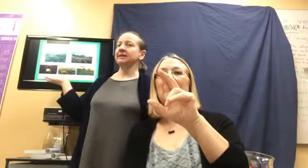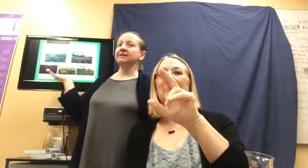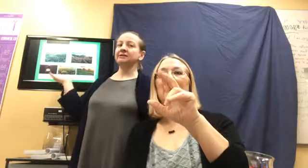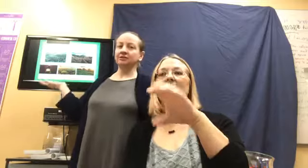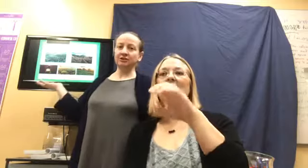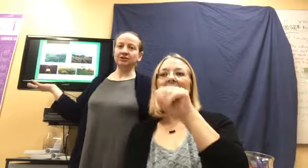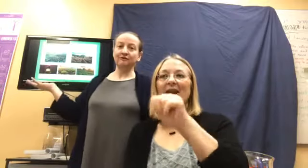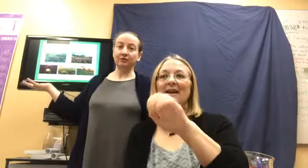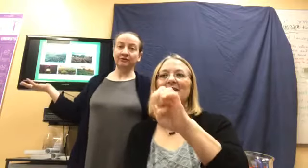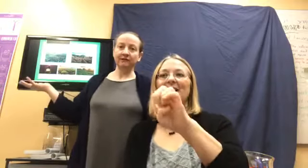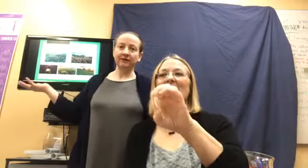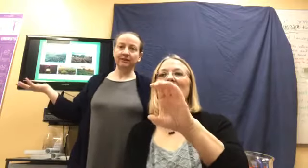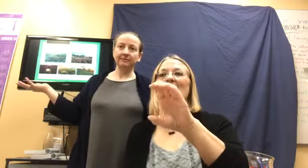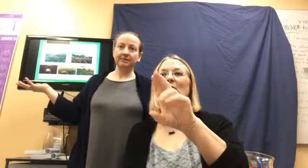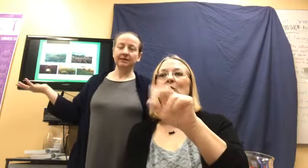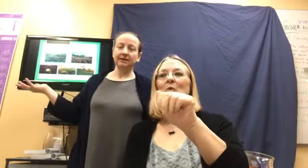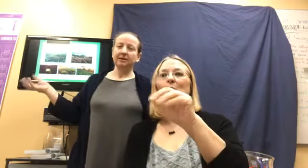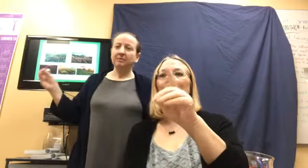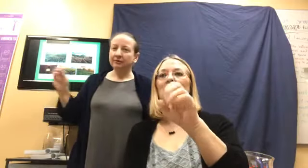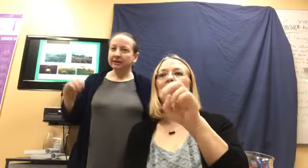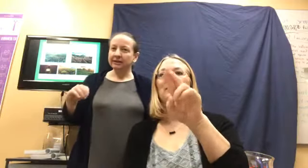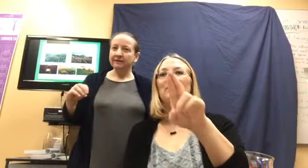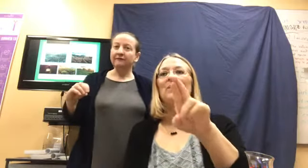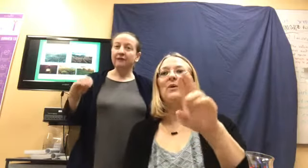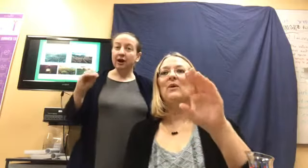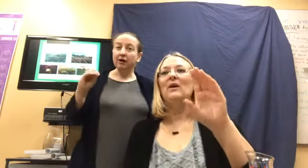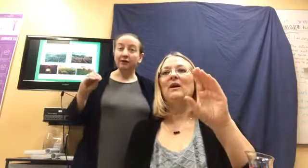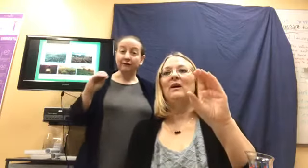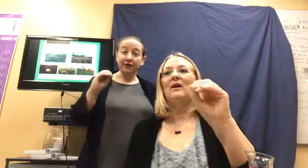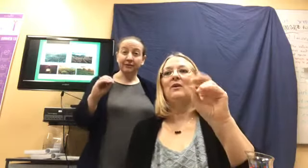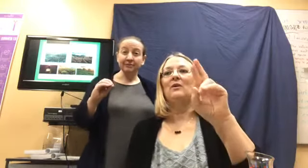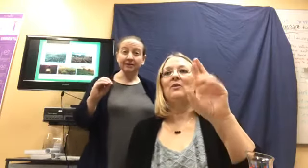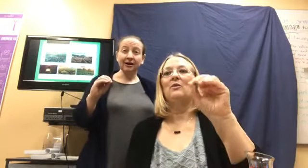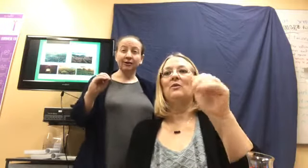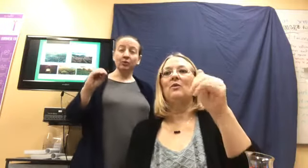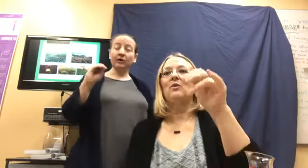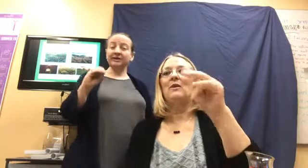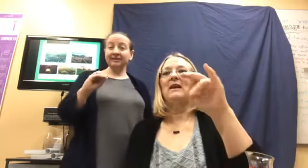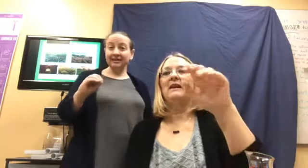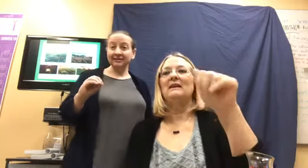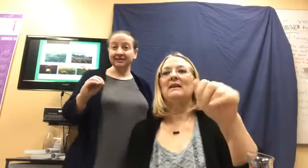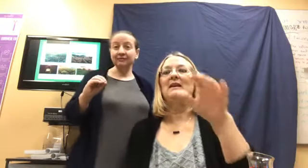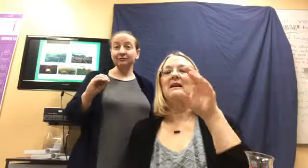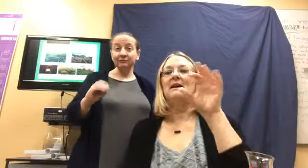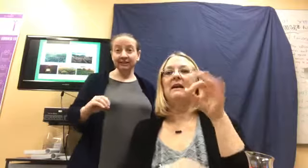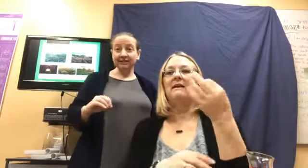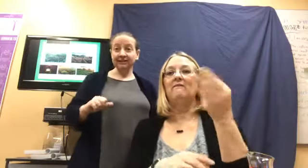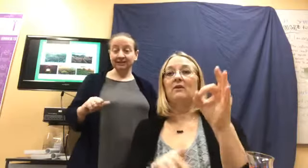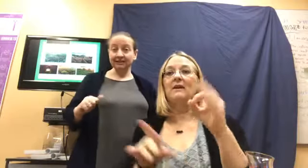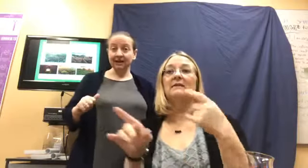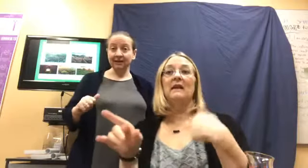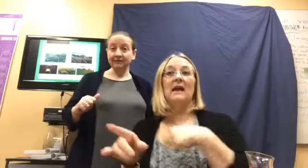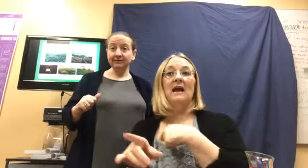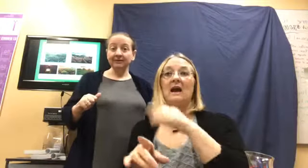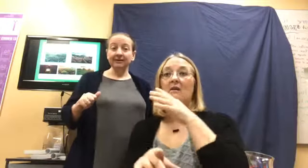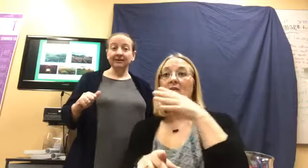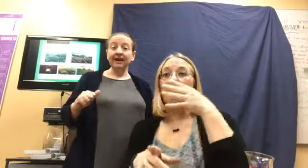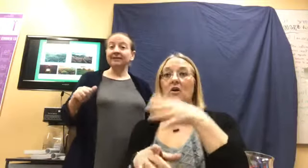These are just a few of our farms, but really for our farms are one of the things that really sets us out and